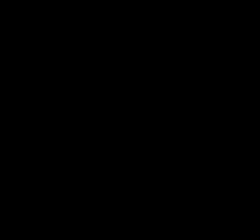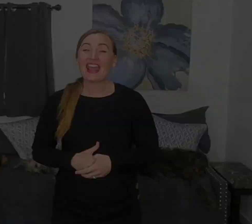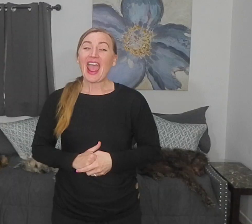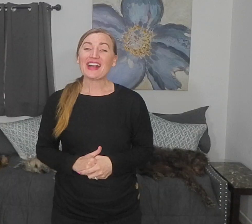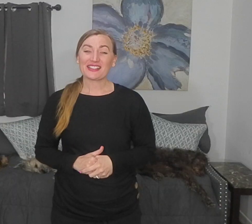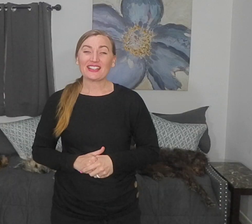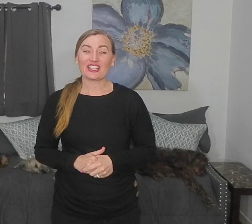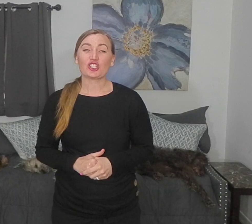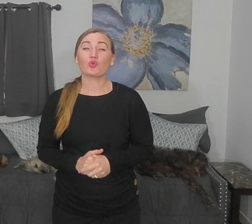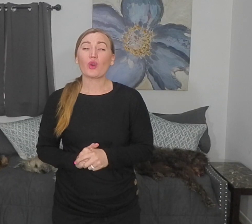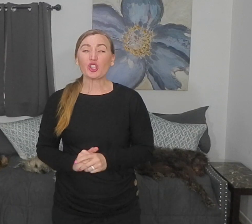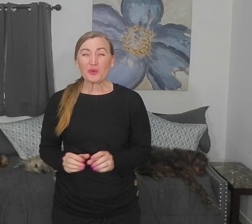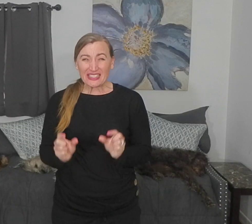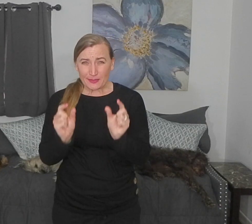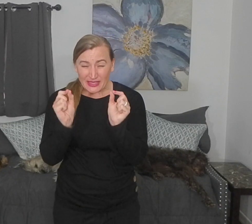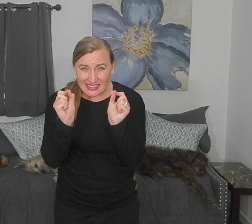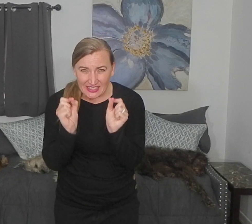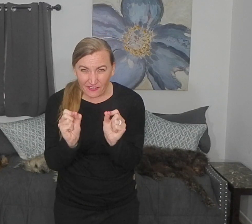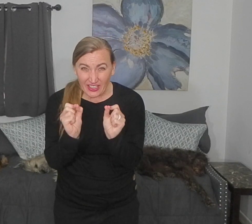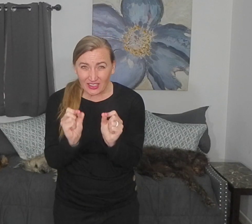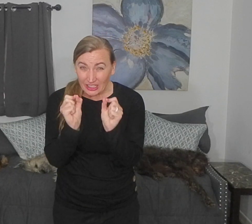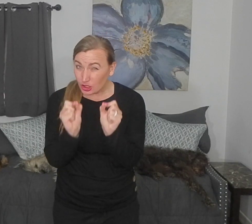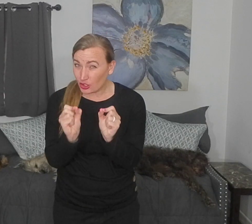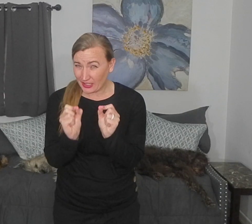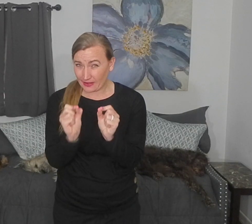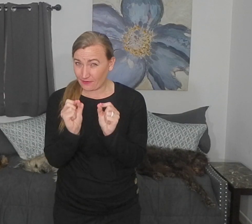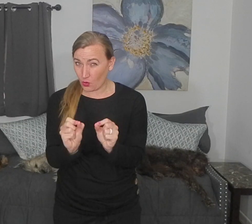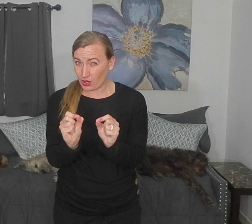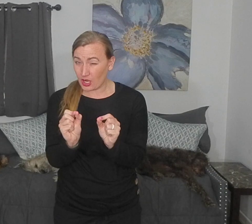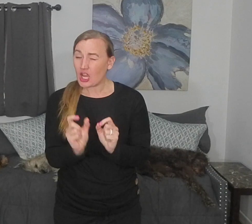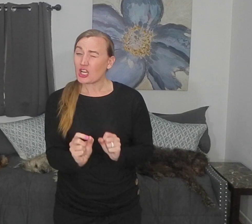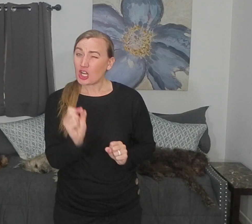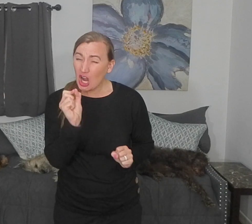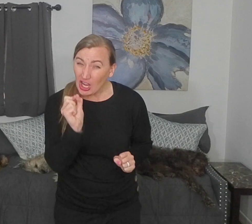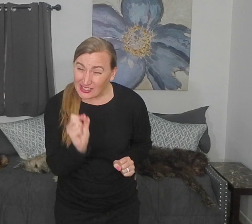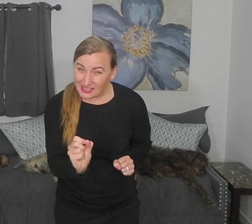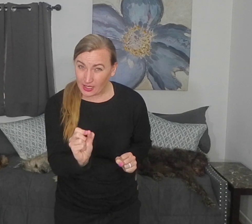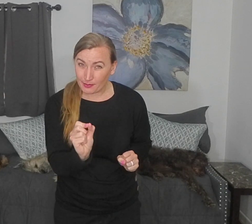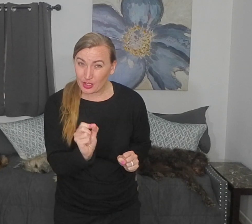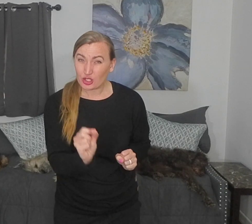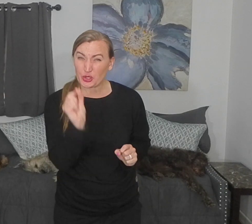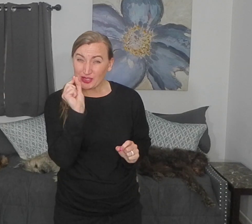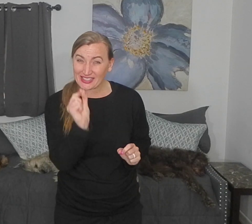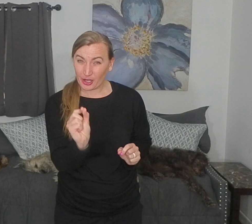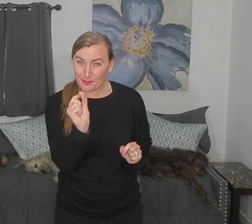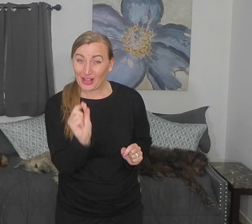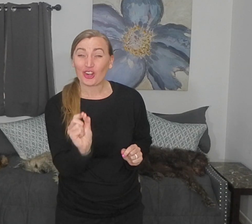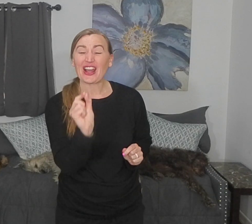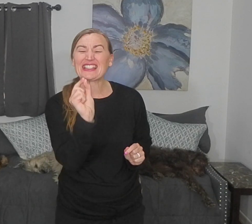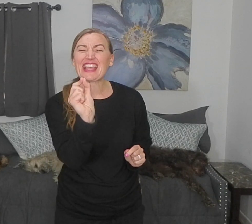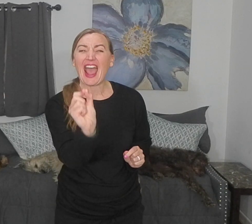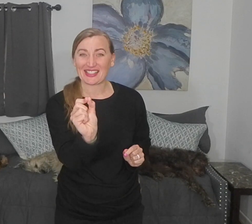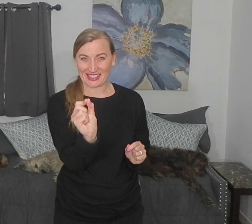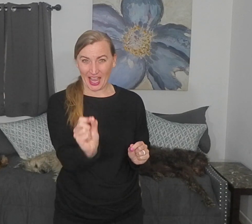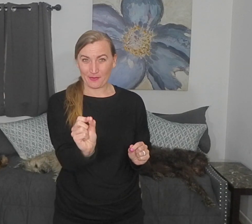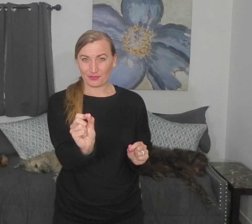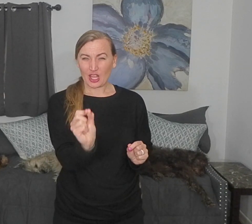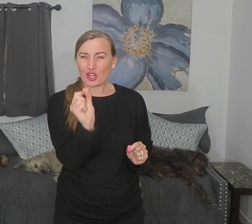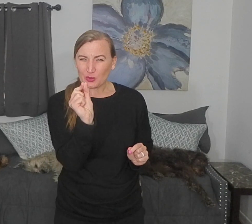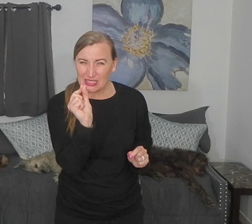As clinicians, what are we specifically looking for? Custom to cerebellar ataxia. Those